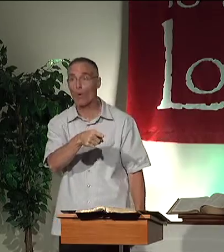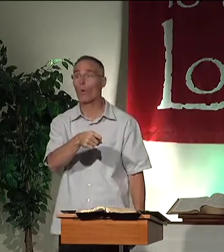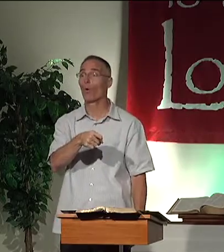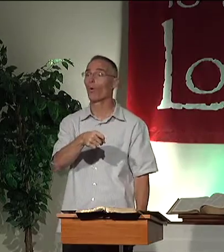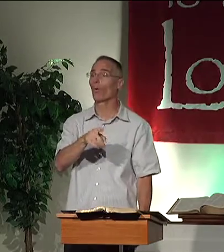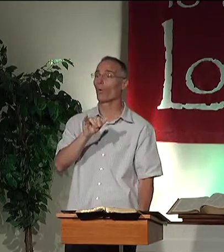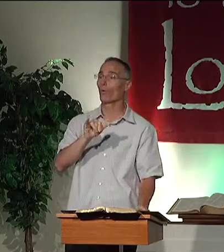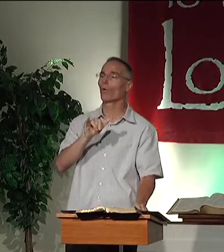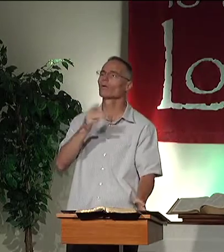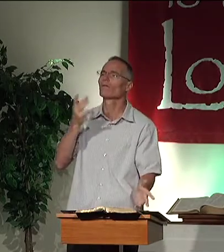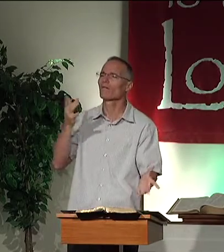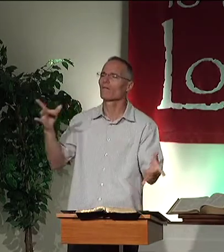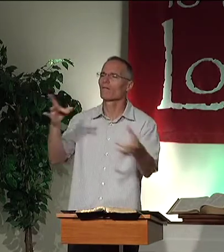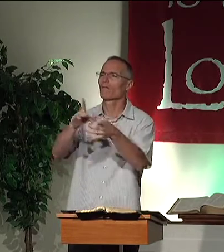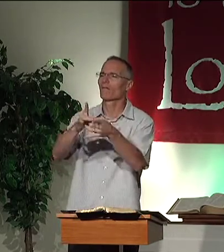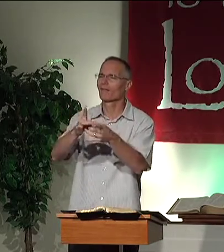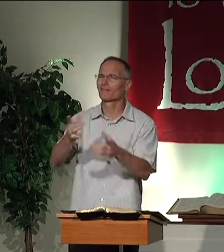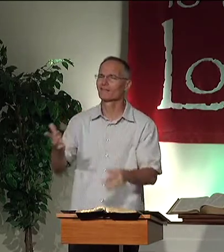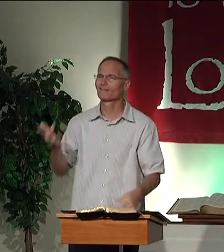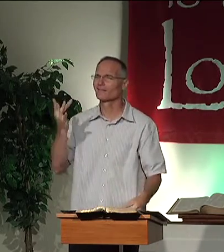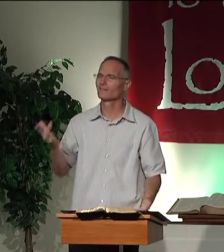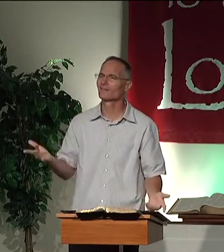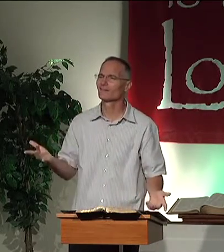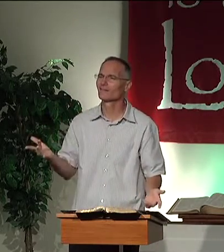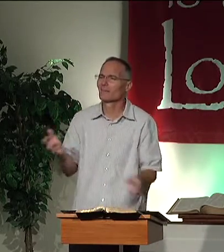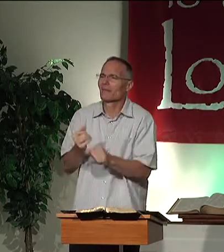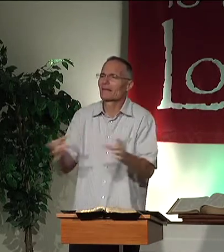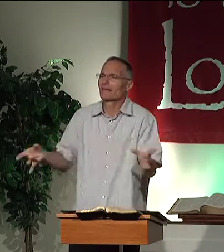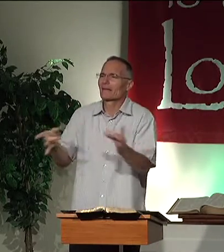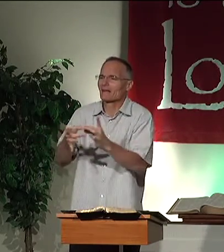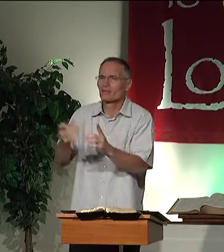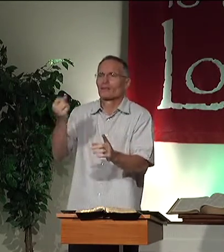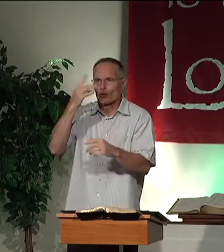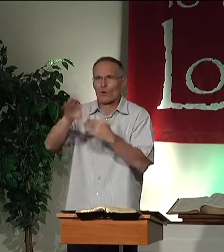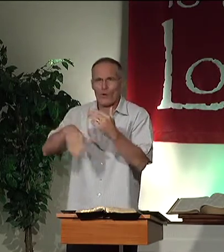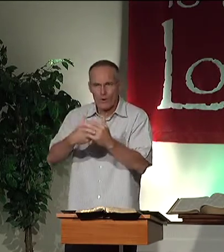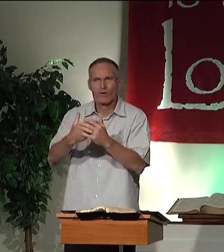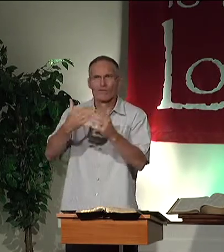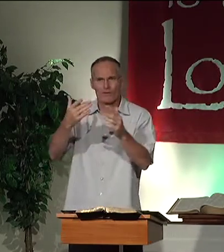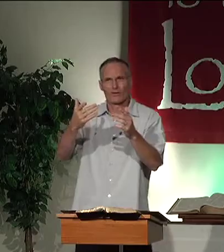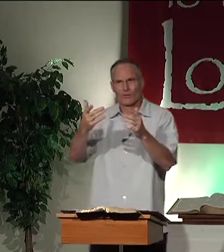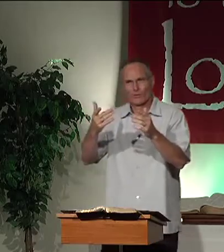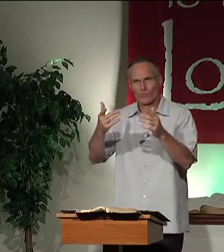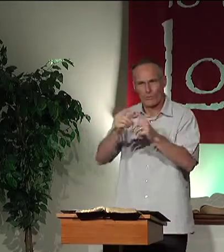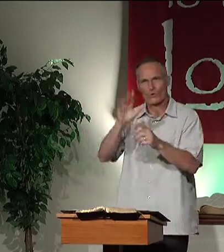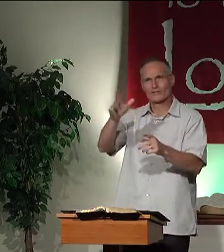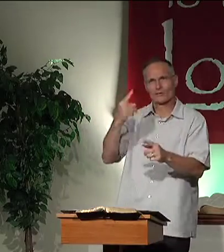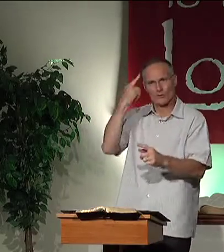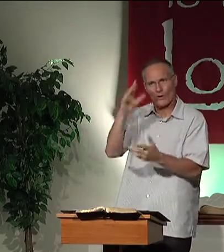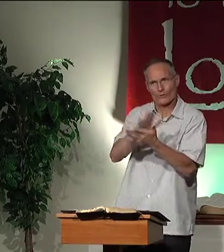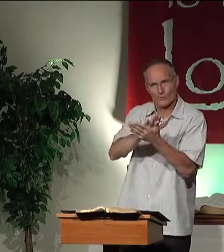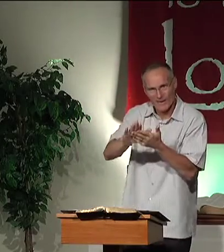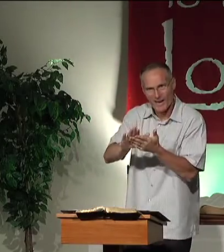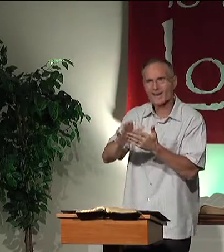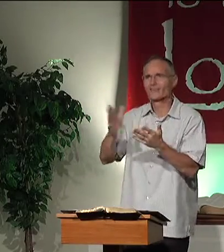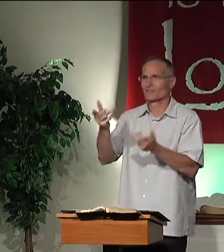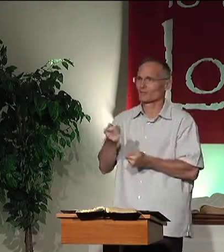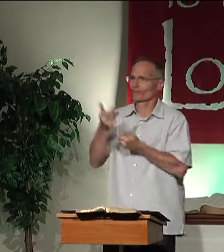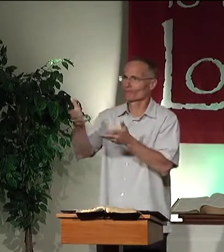That's you. Oh, you know, he hadn't put the pieces together yet. He hadn't made that connection. You know, all the words and